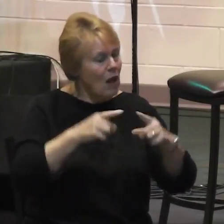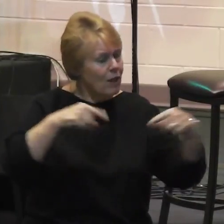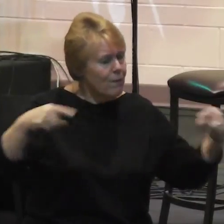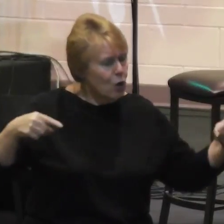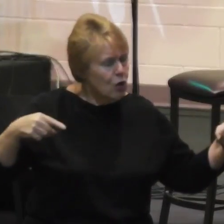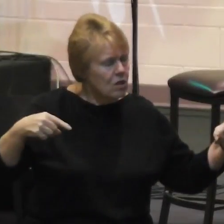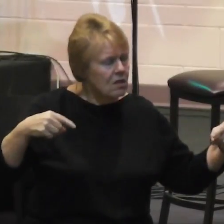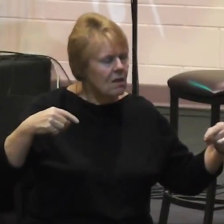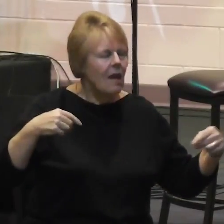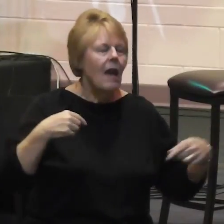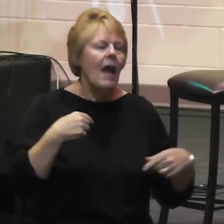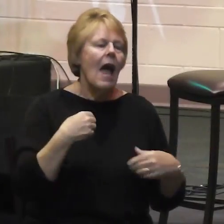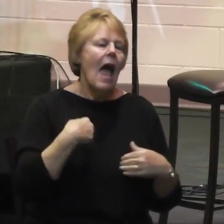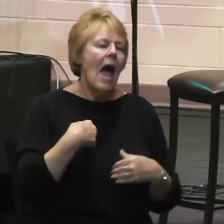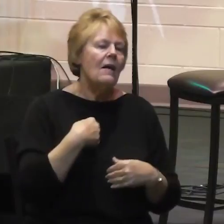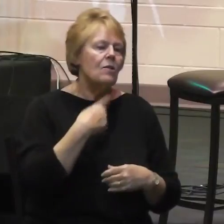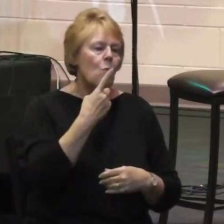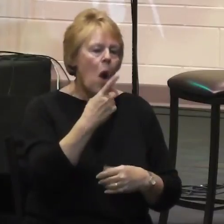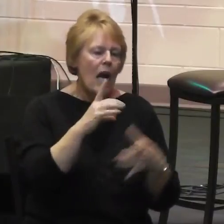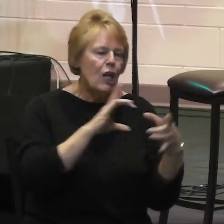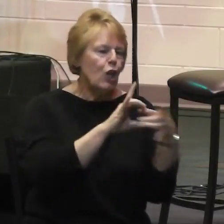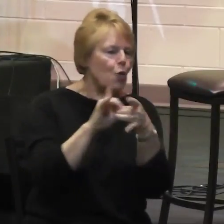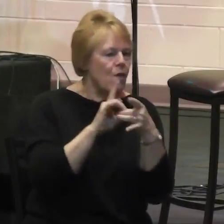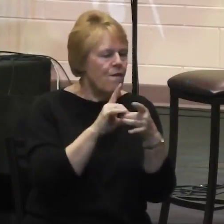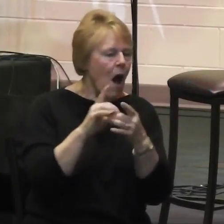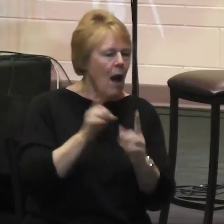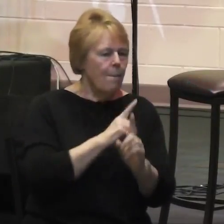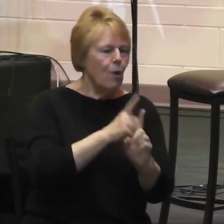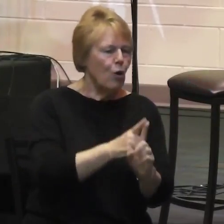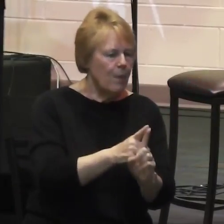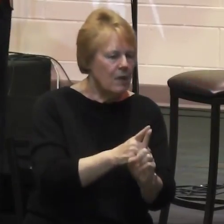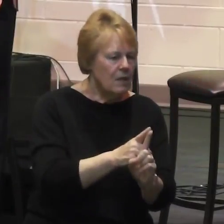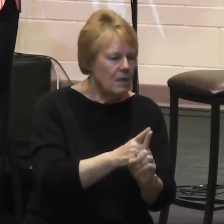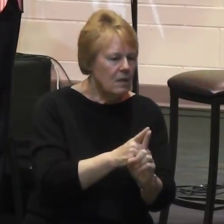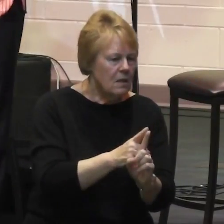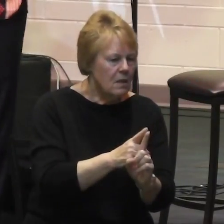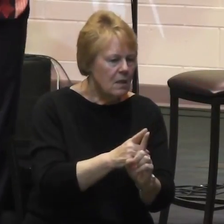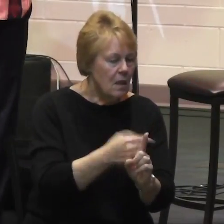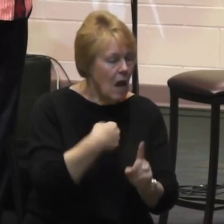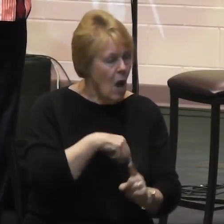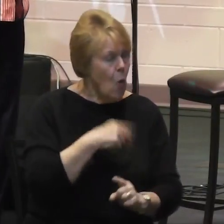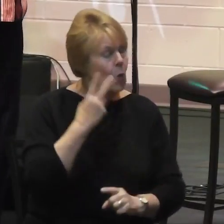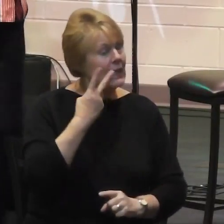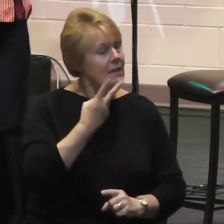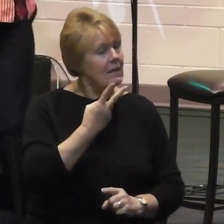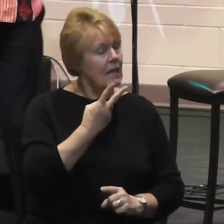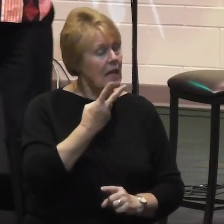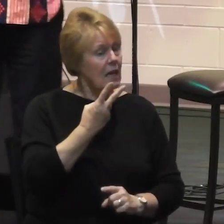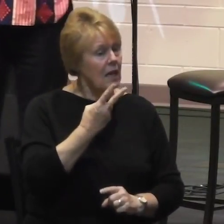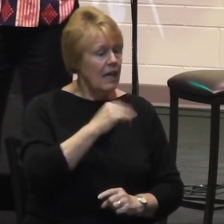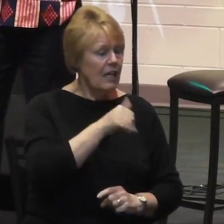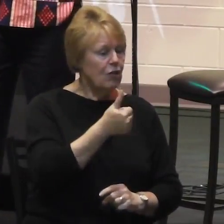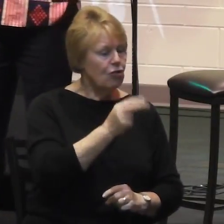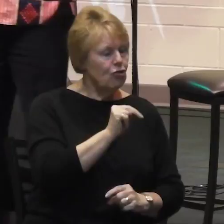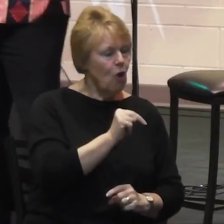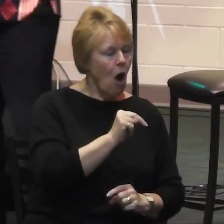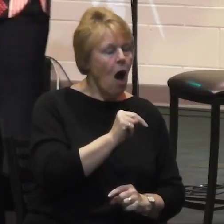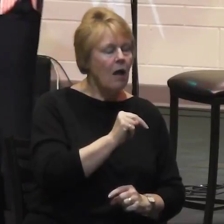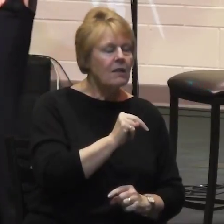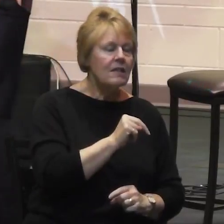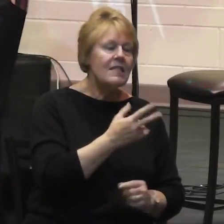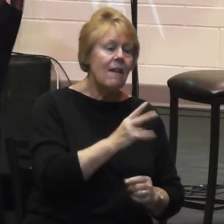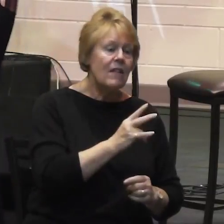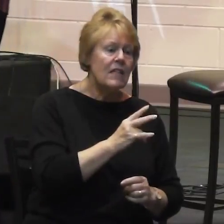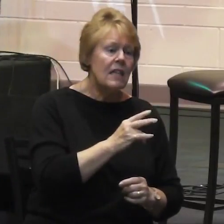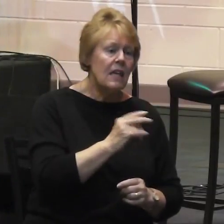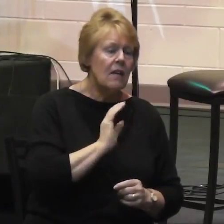We see our Lord Jesus in John chapter 17 being very intentional about something.